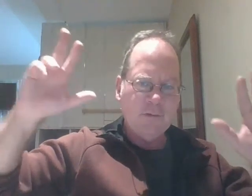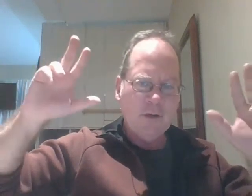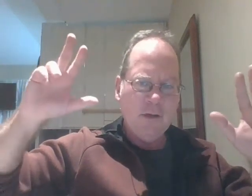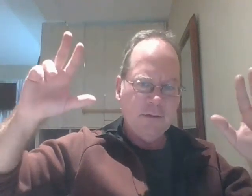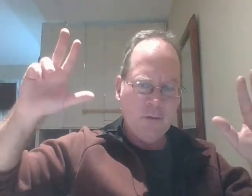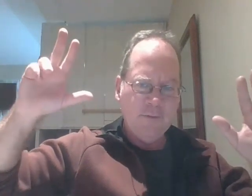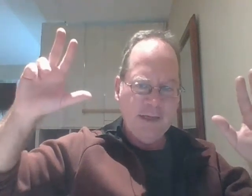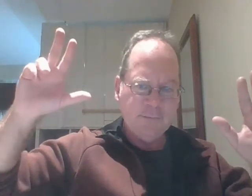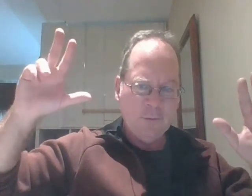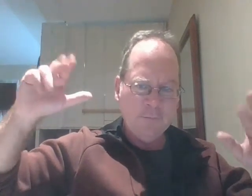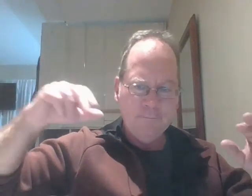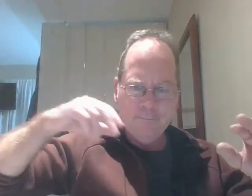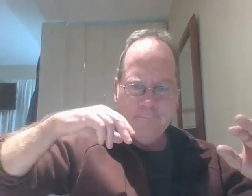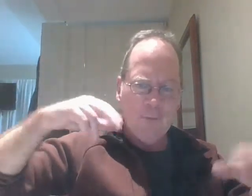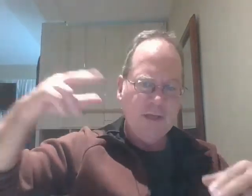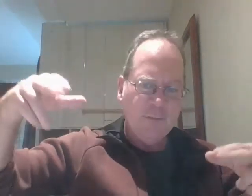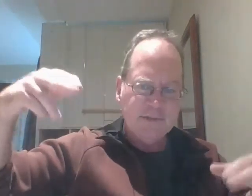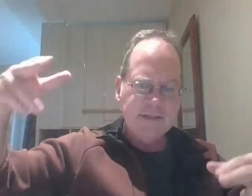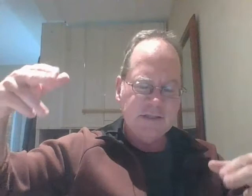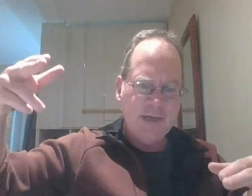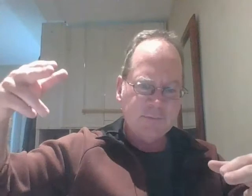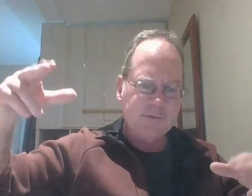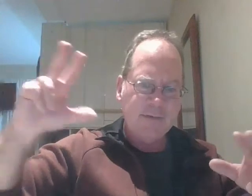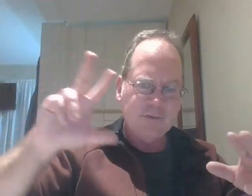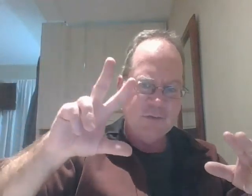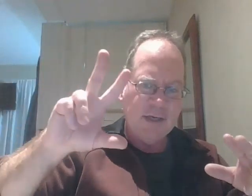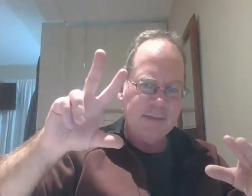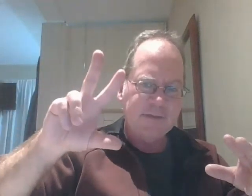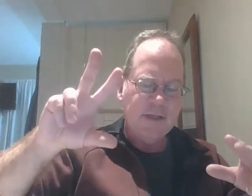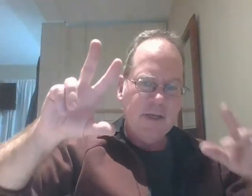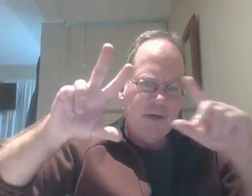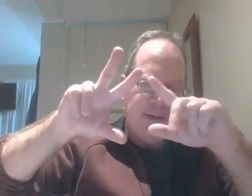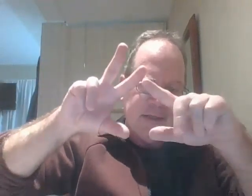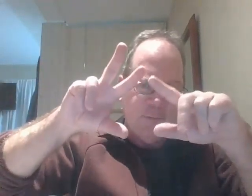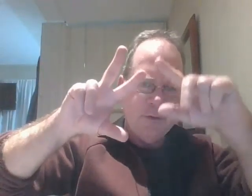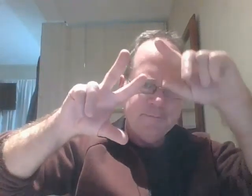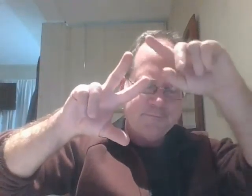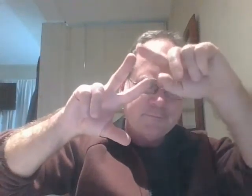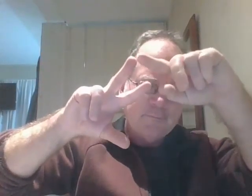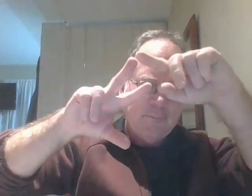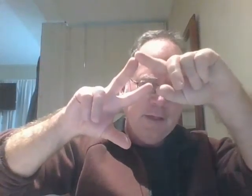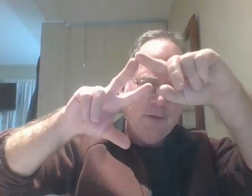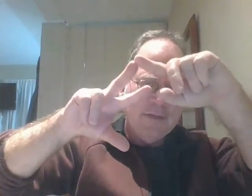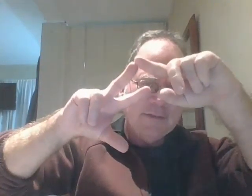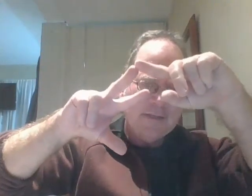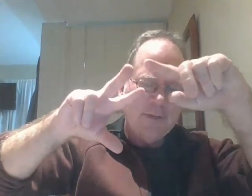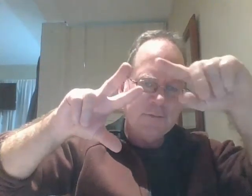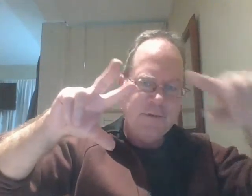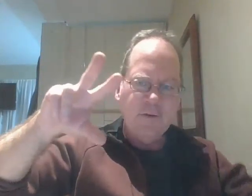-called covet passport or an immunization passport so you have two documents your passport and your immunization password if you don't have